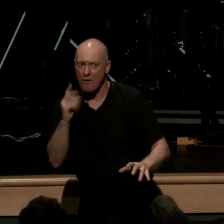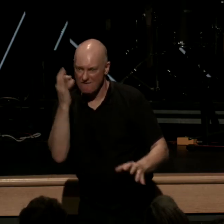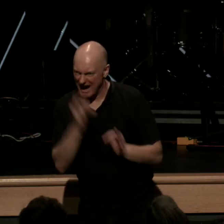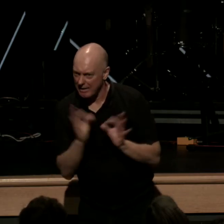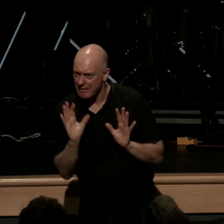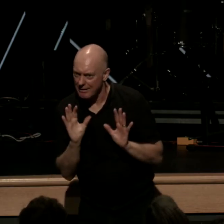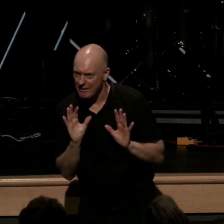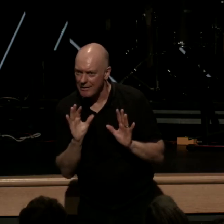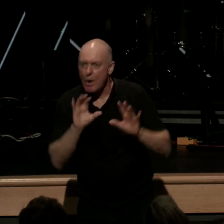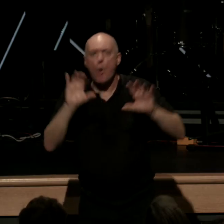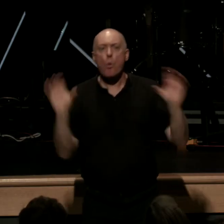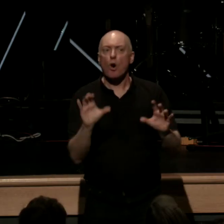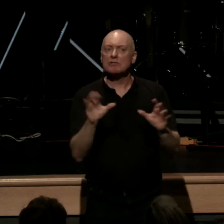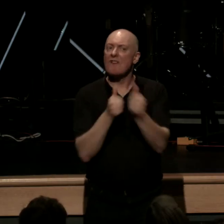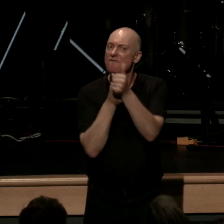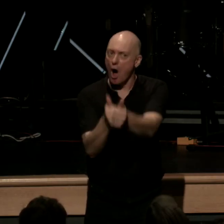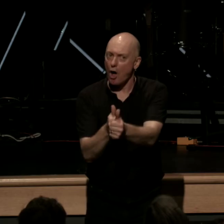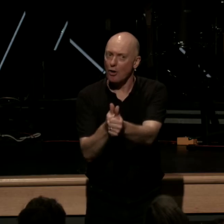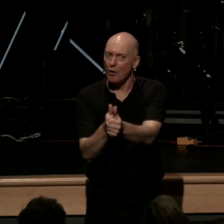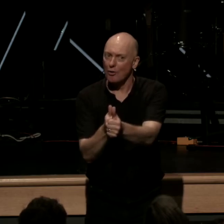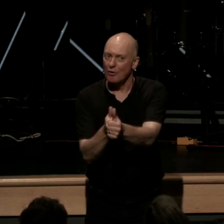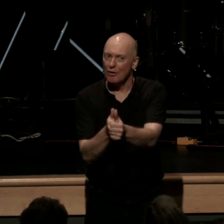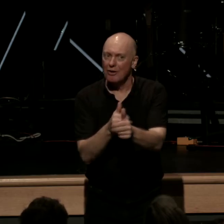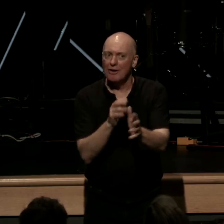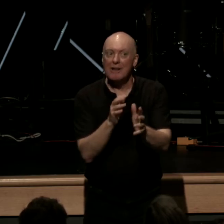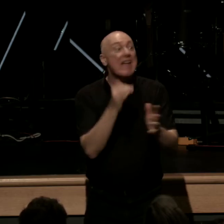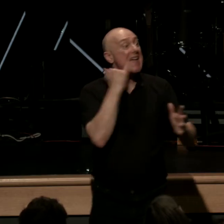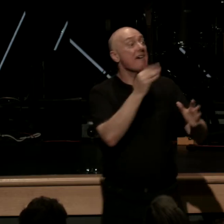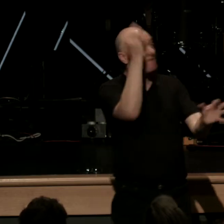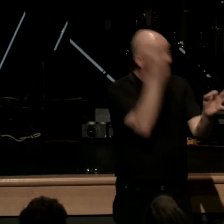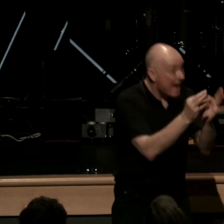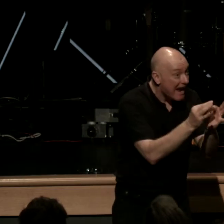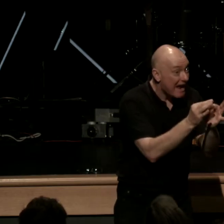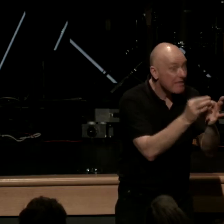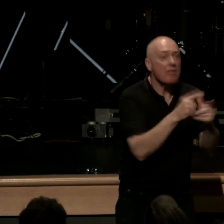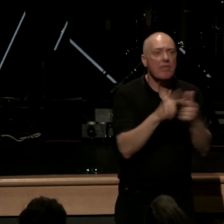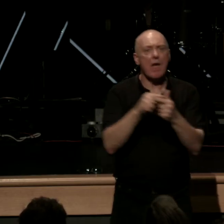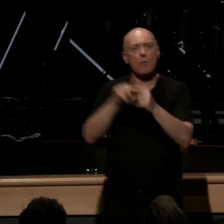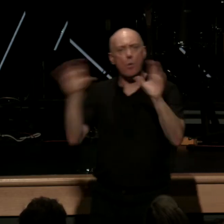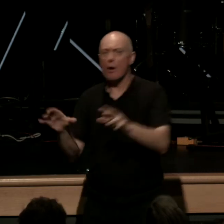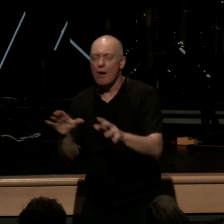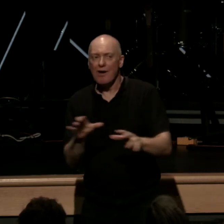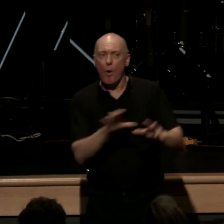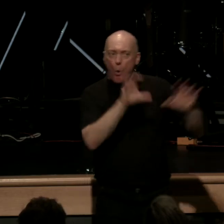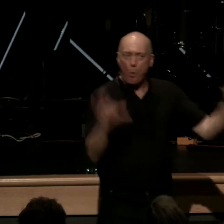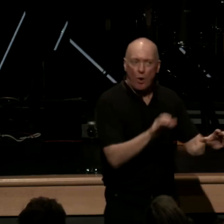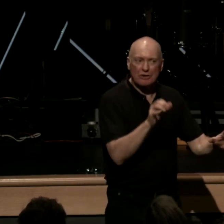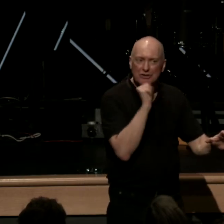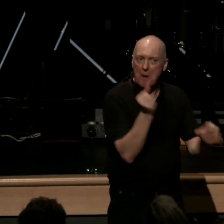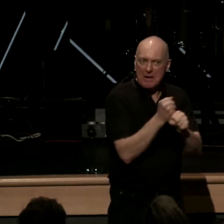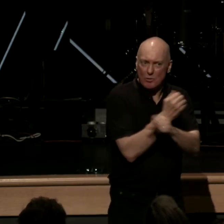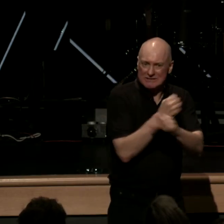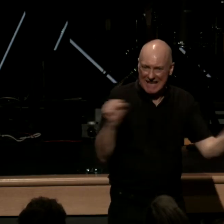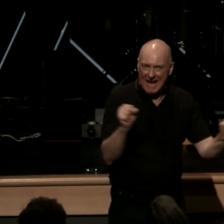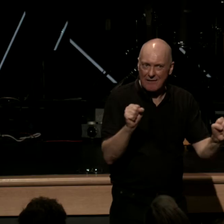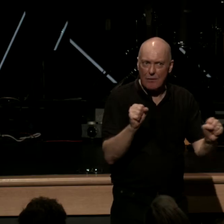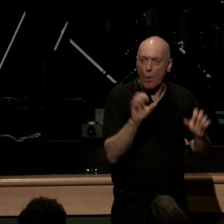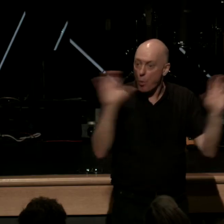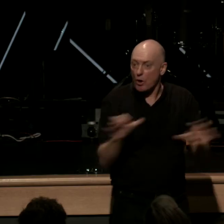works follow where there's genuine faith there must be works but works do not produce the justification works are an indication the